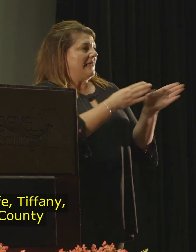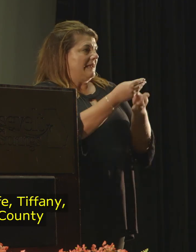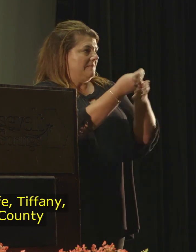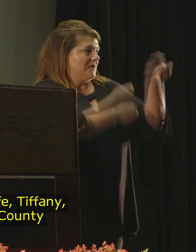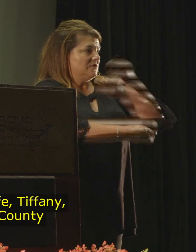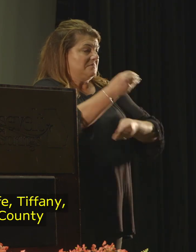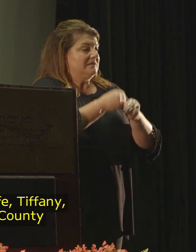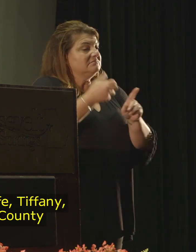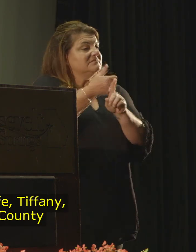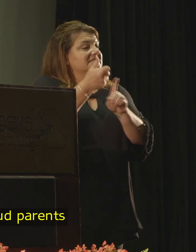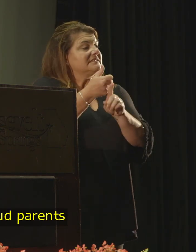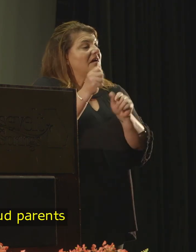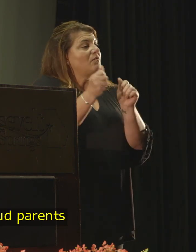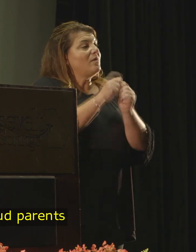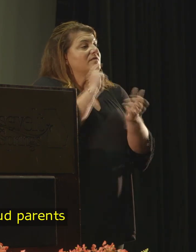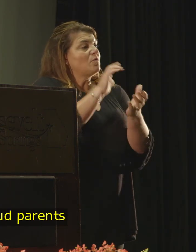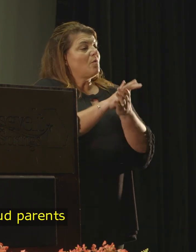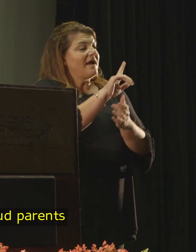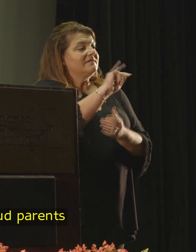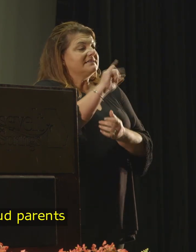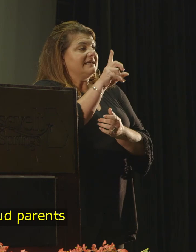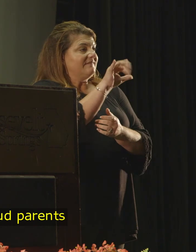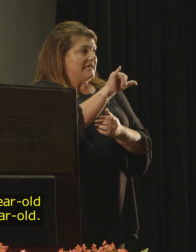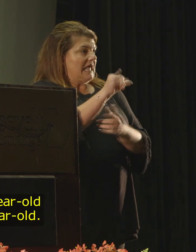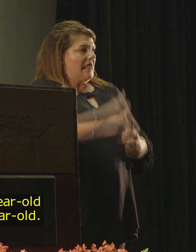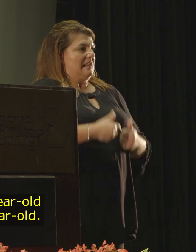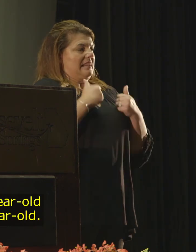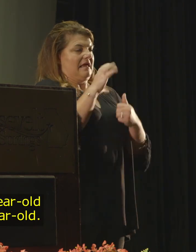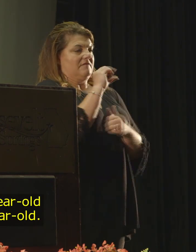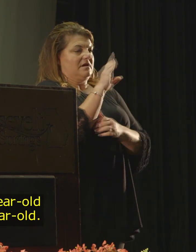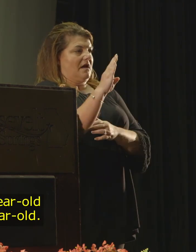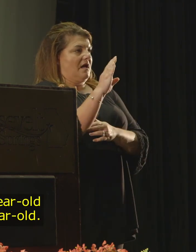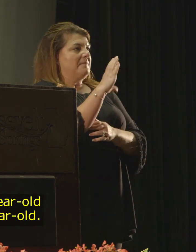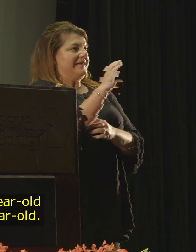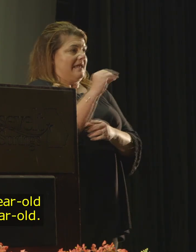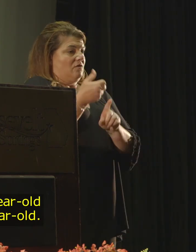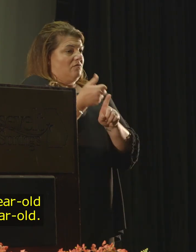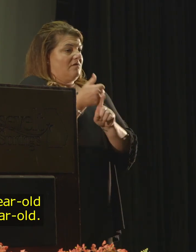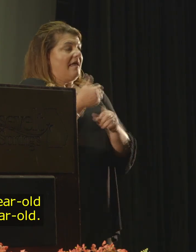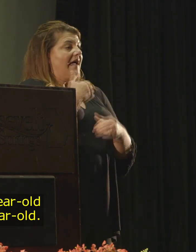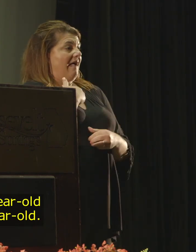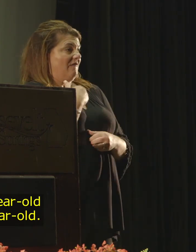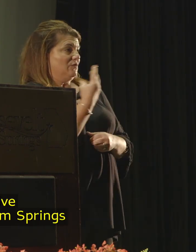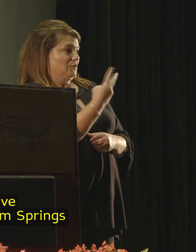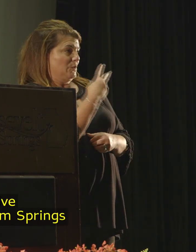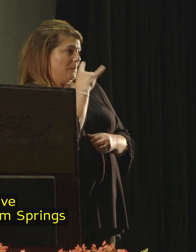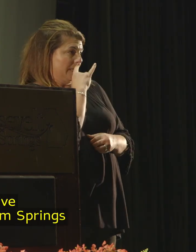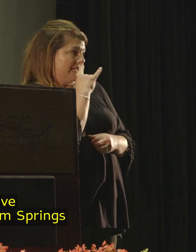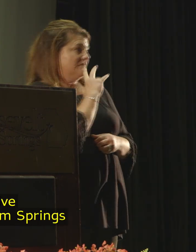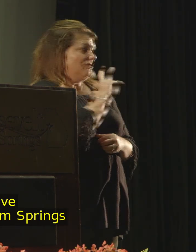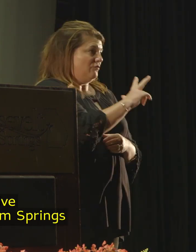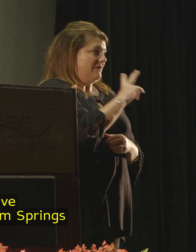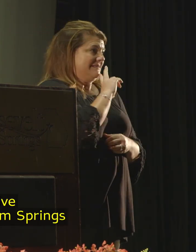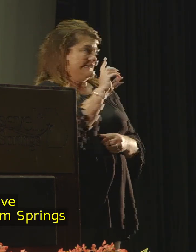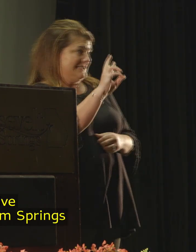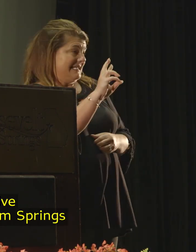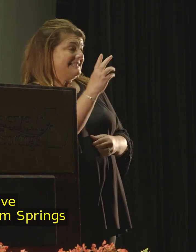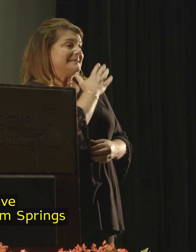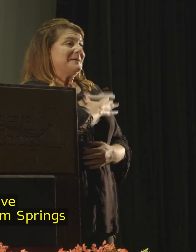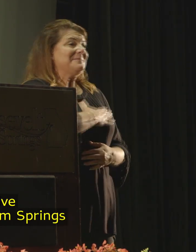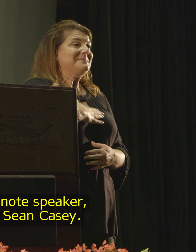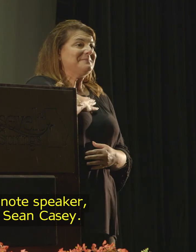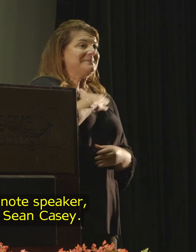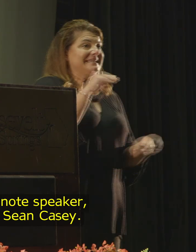live in Cobb County and are the proud parents of a 3-year-old and a 6-year-old. Please give a Roosevelt